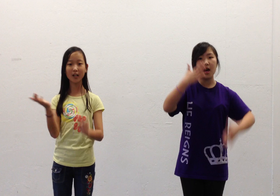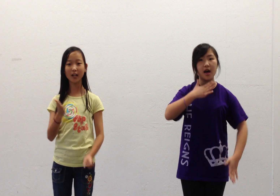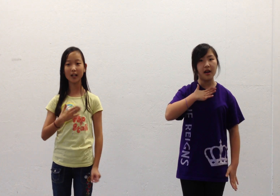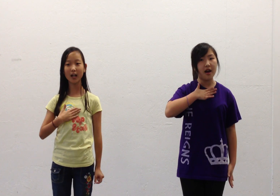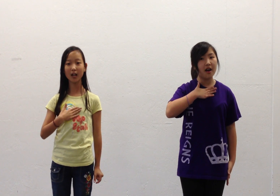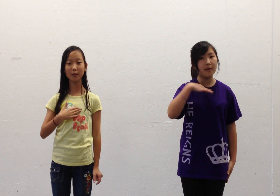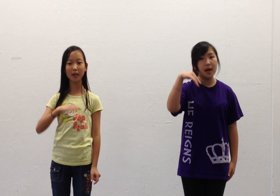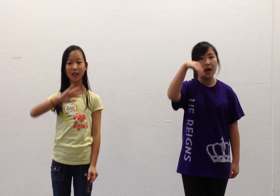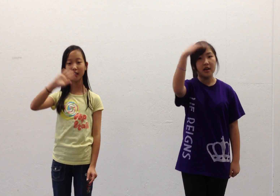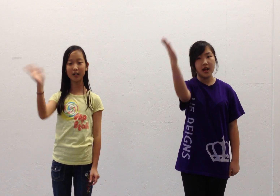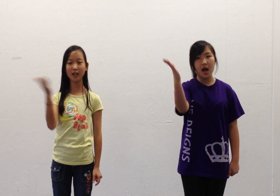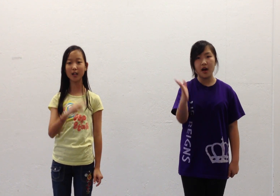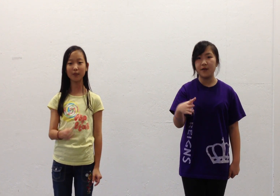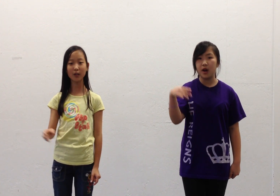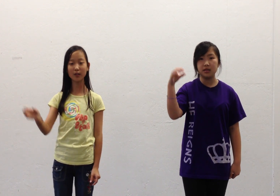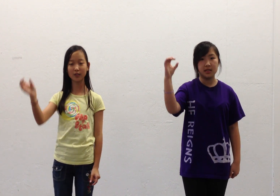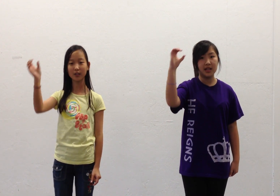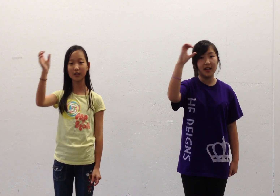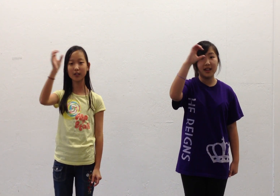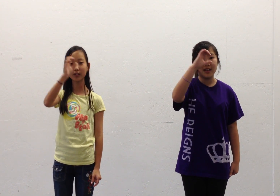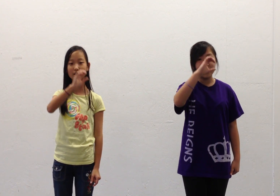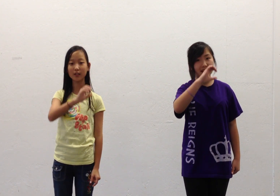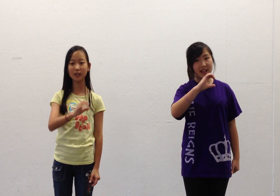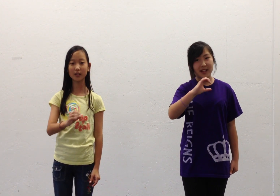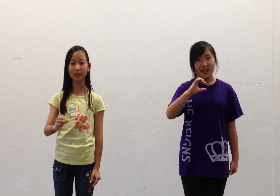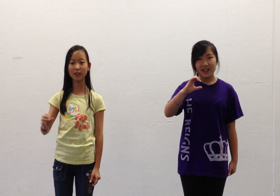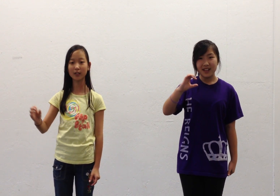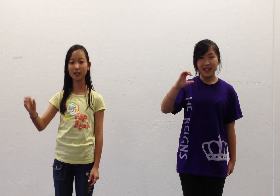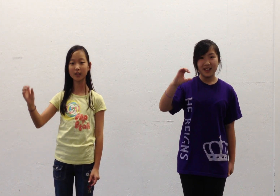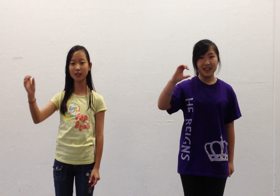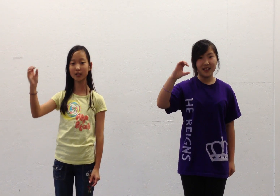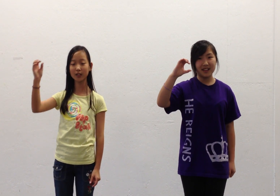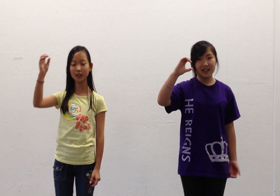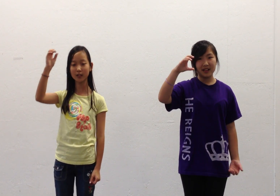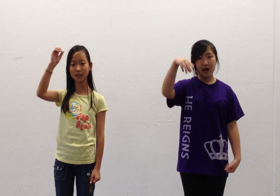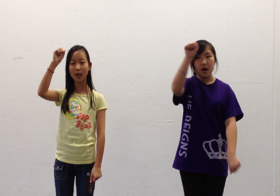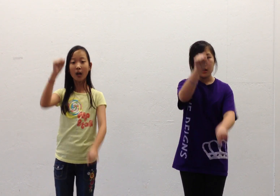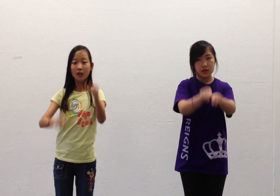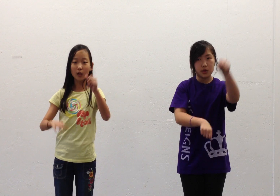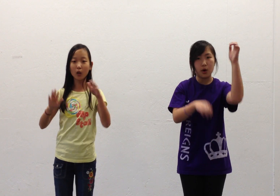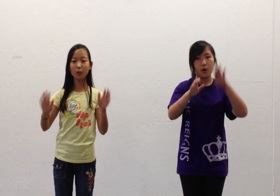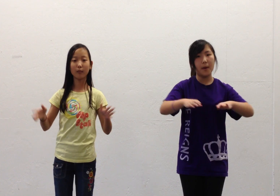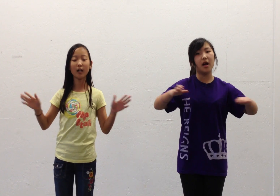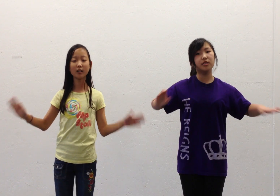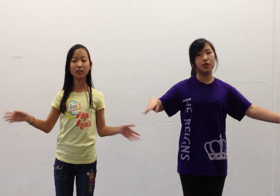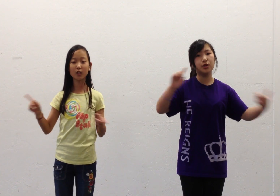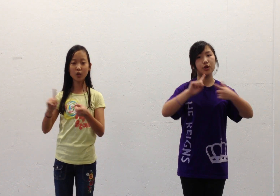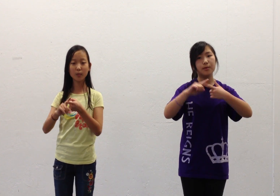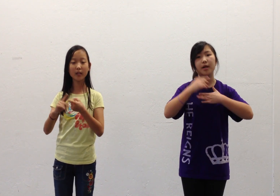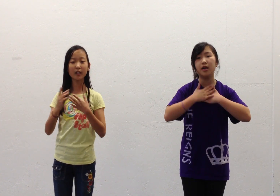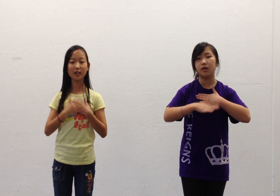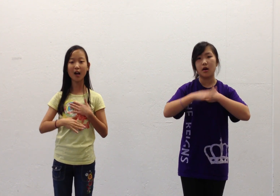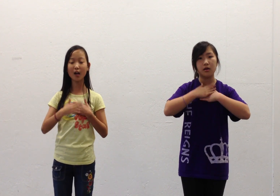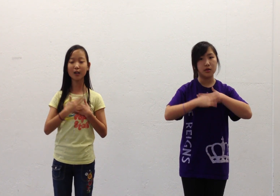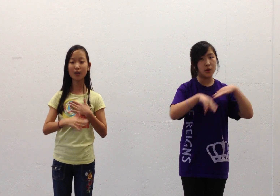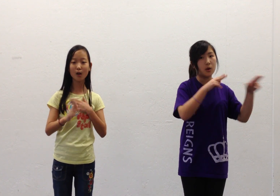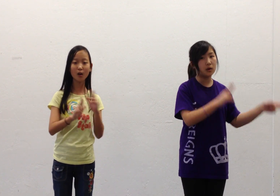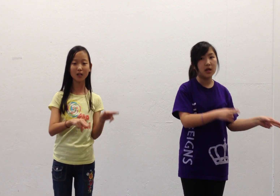That I may never see, so much to be consoled